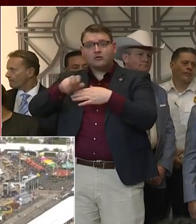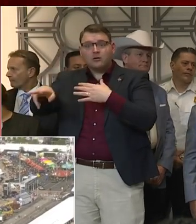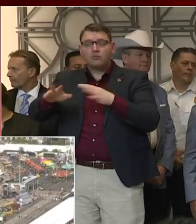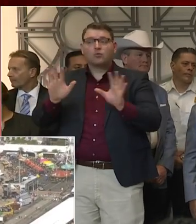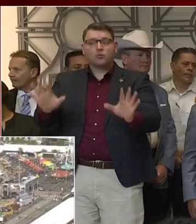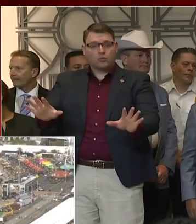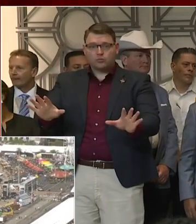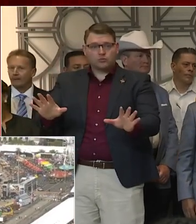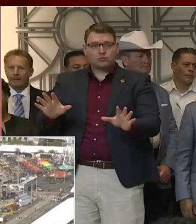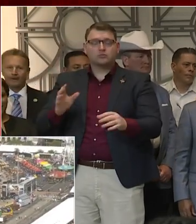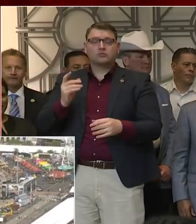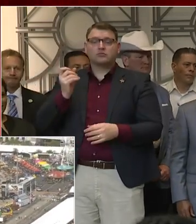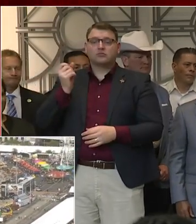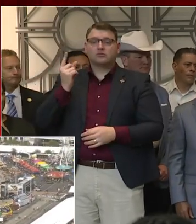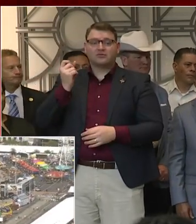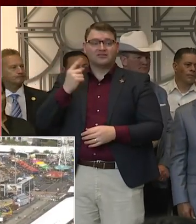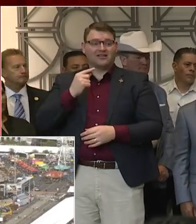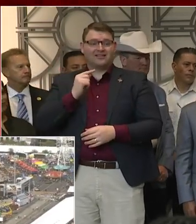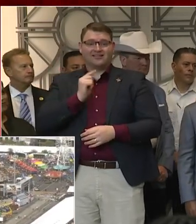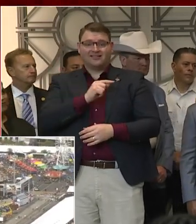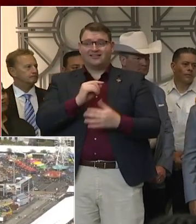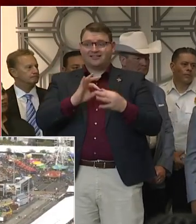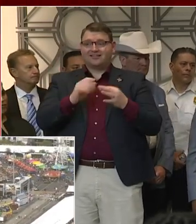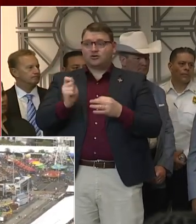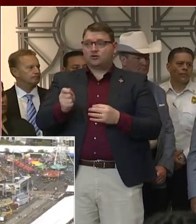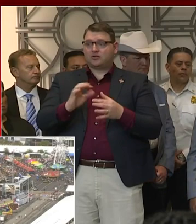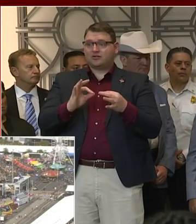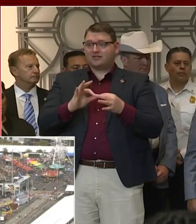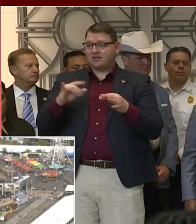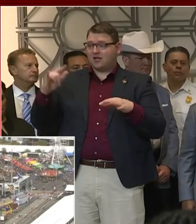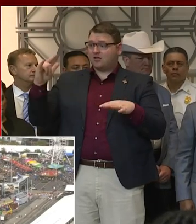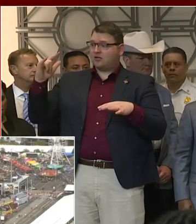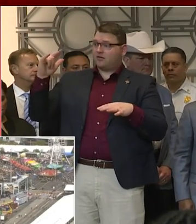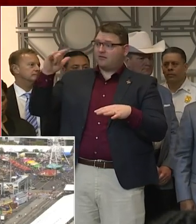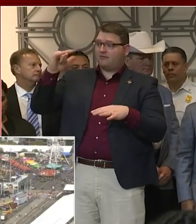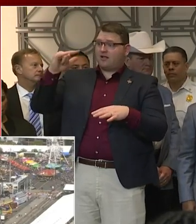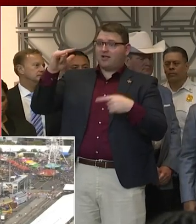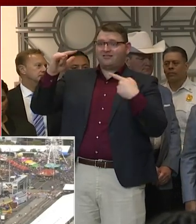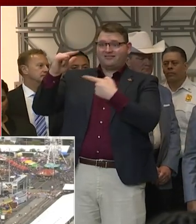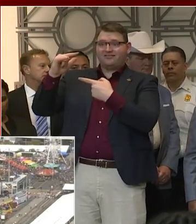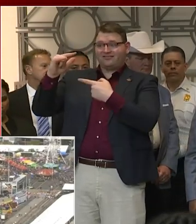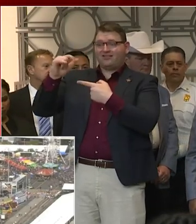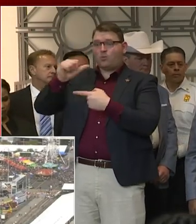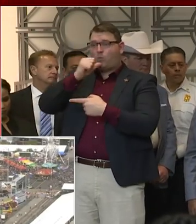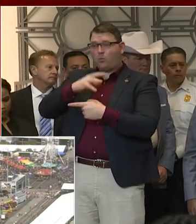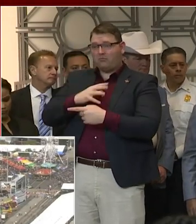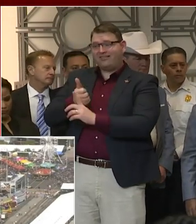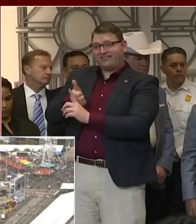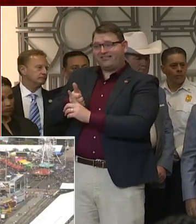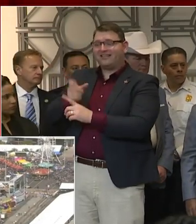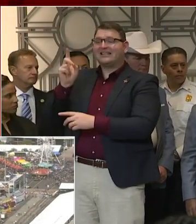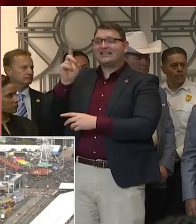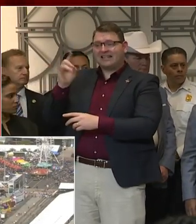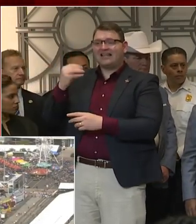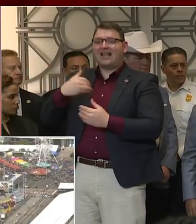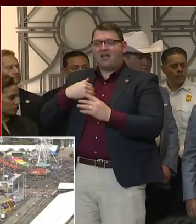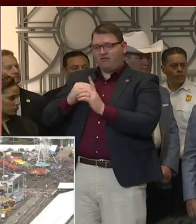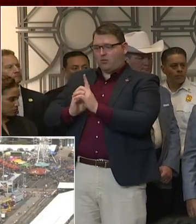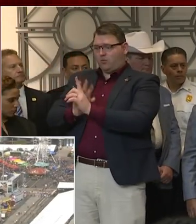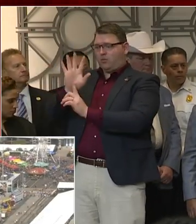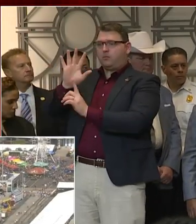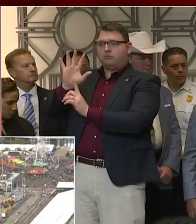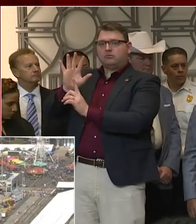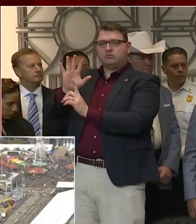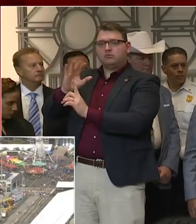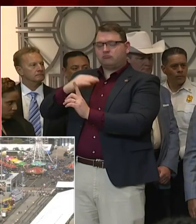or during the flight, I should say. But in addition to that, we were being told that it was going to be some time